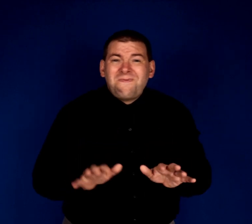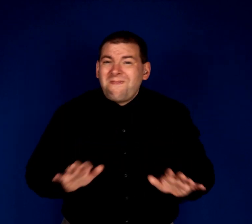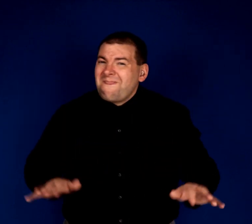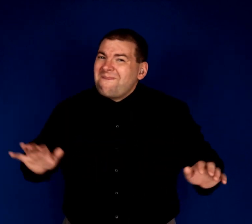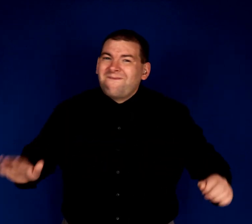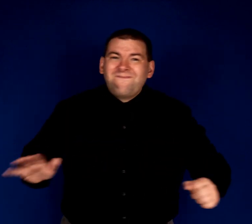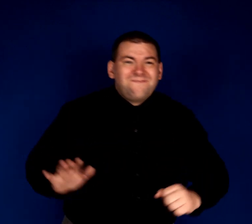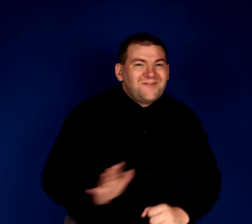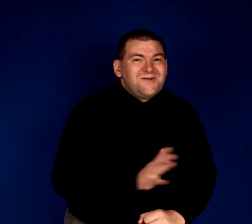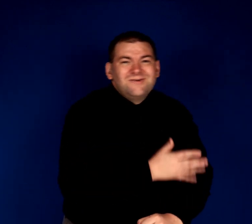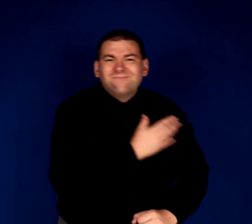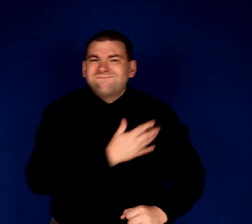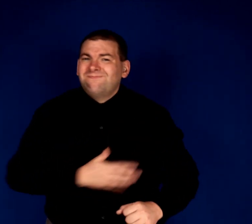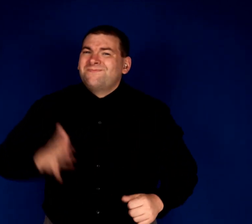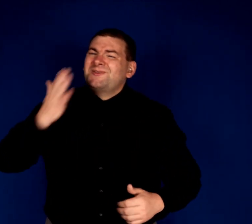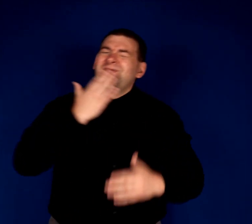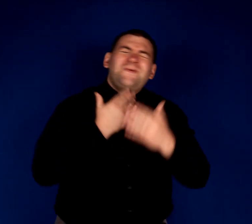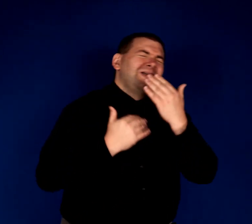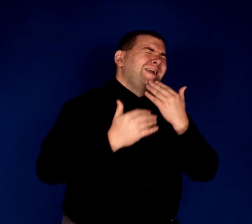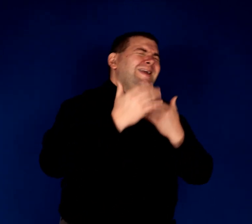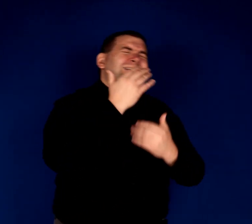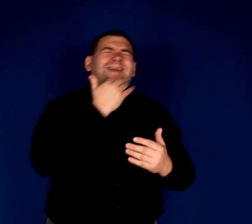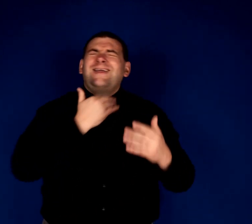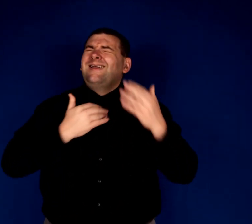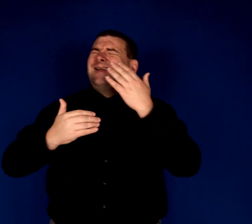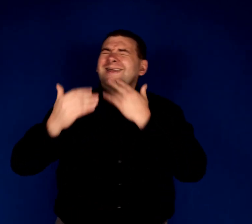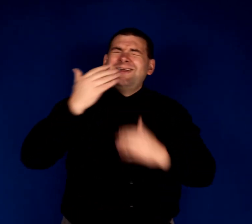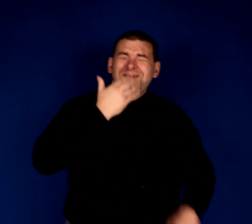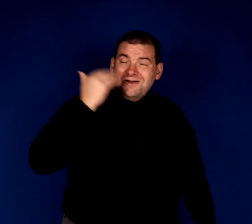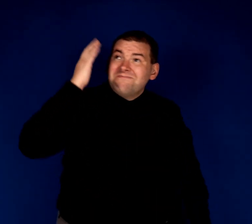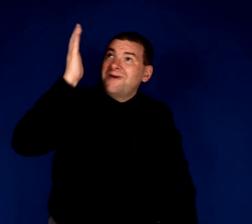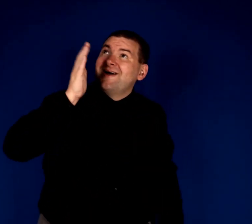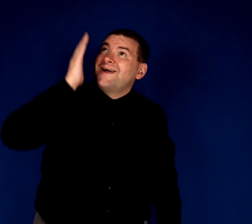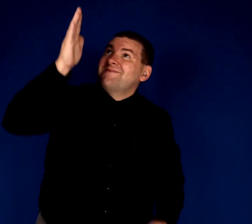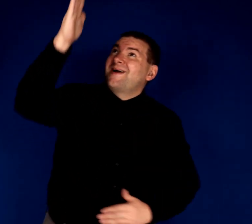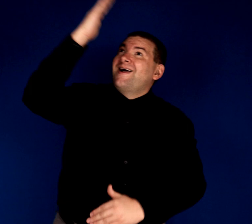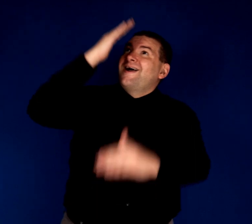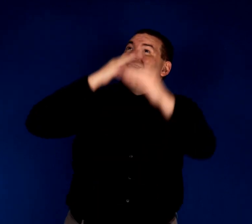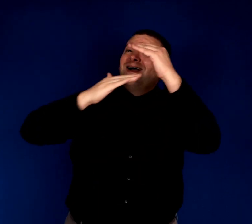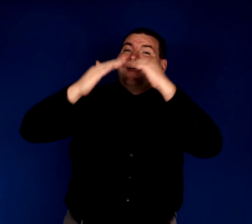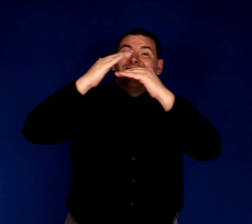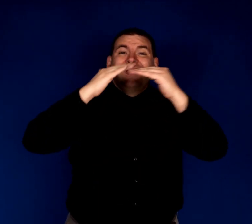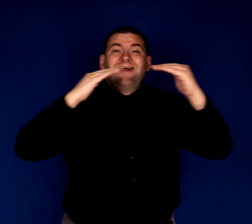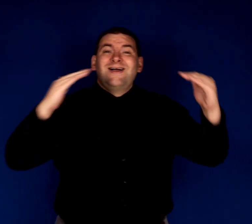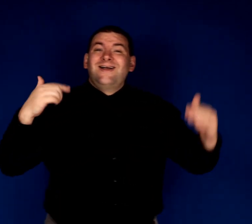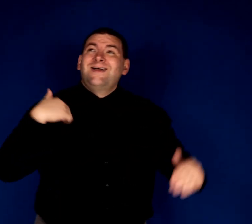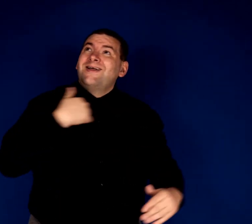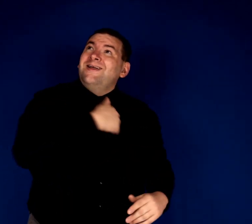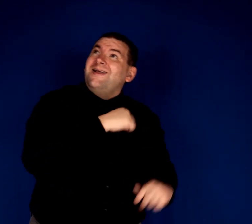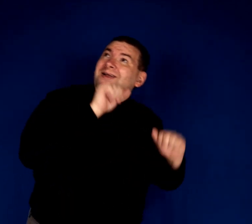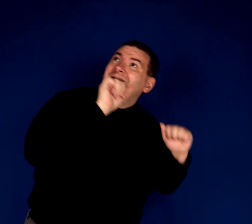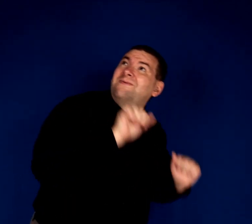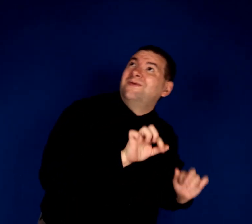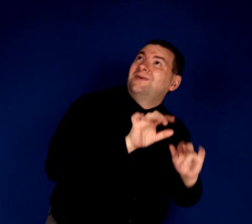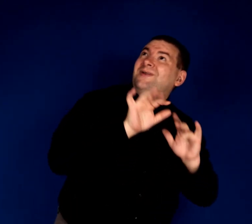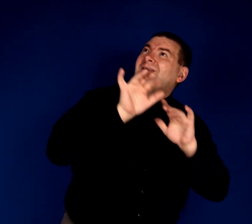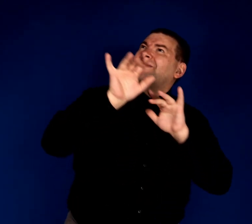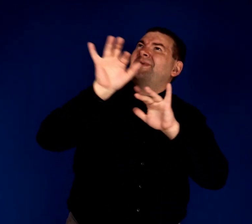In the sweet by and by We shall meet